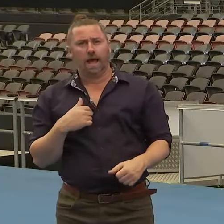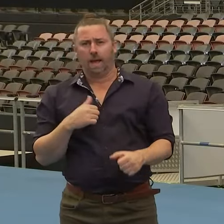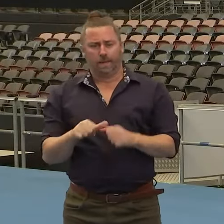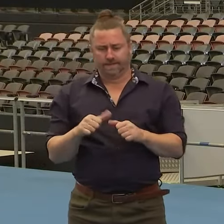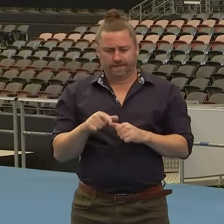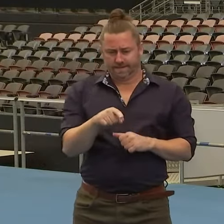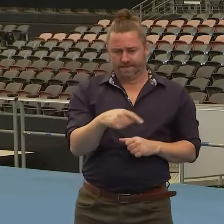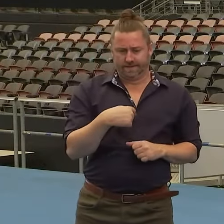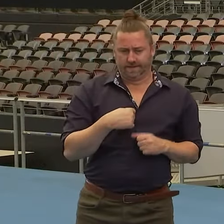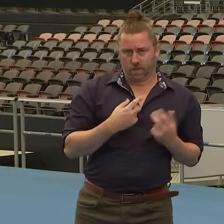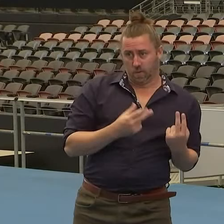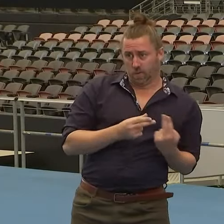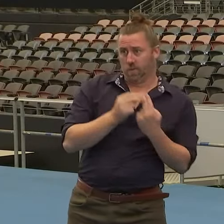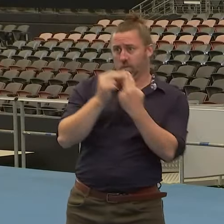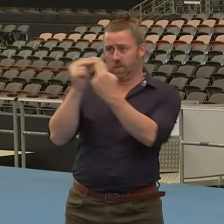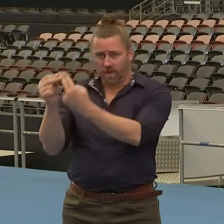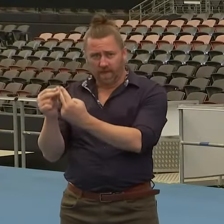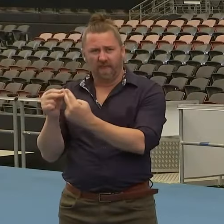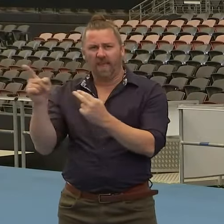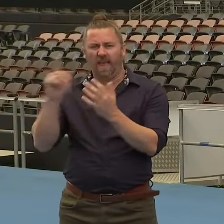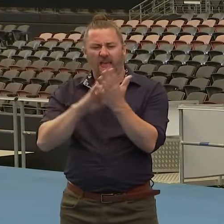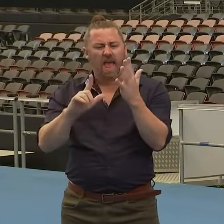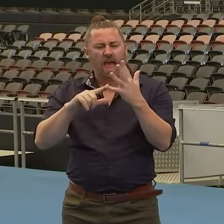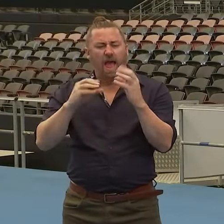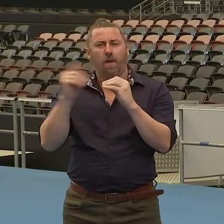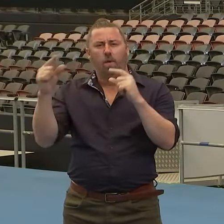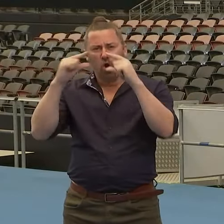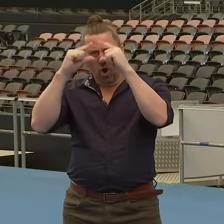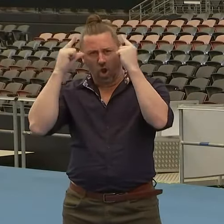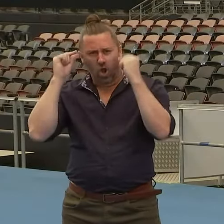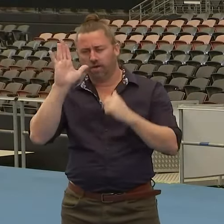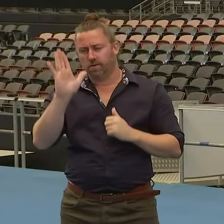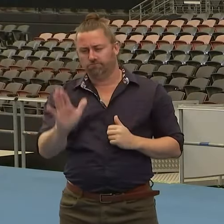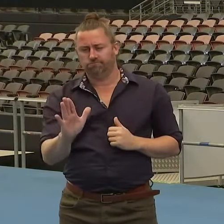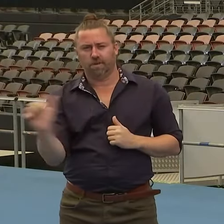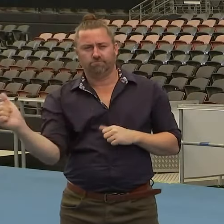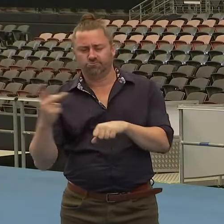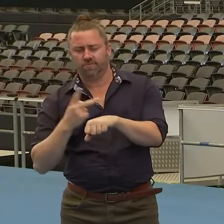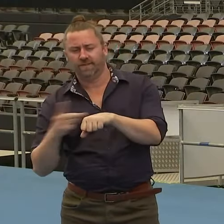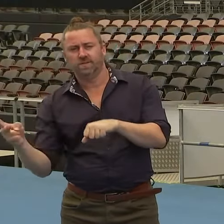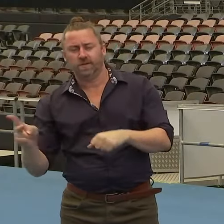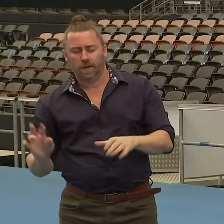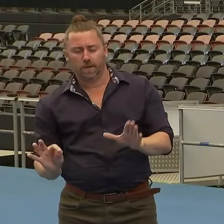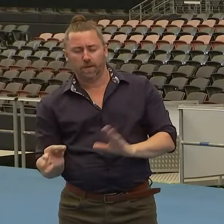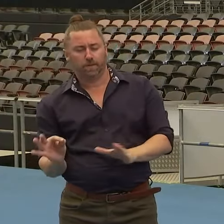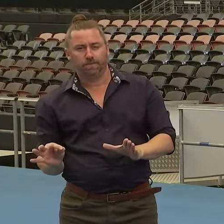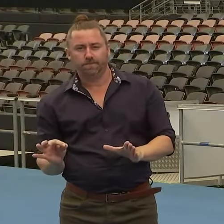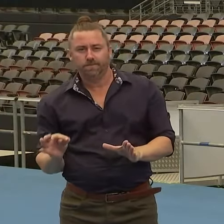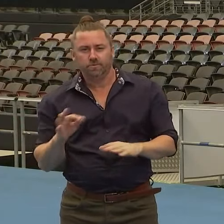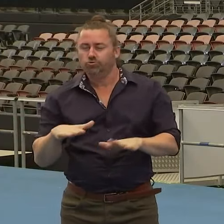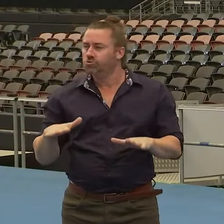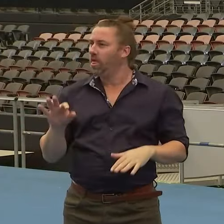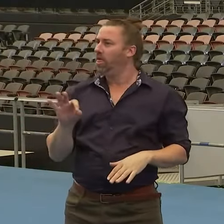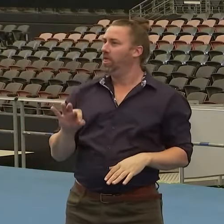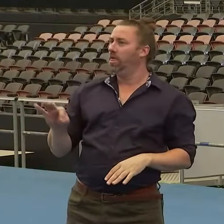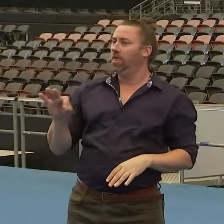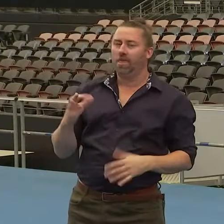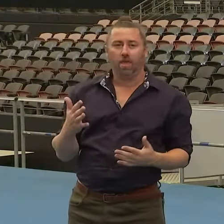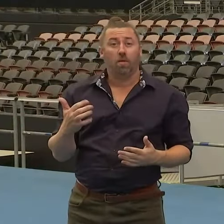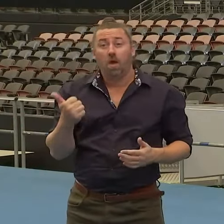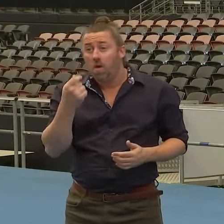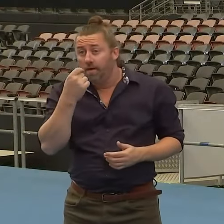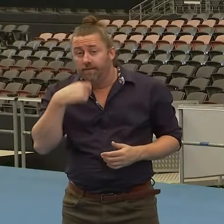their child or themselves to a centre, a testing centre, for that to happen. But then there are some parents that would be more than comfortable